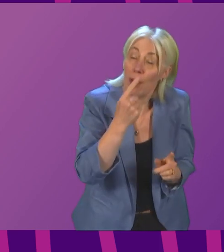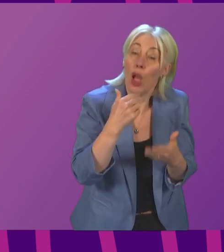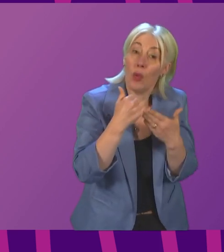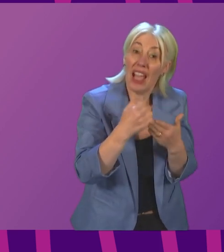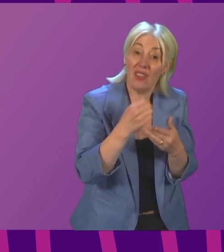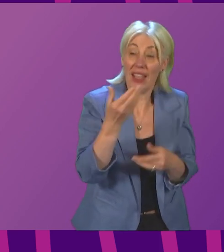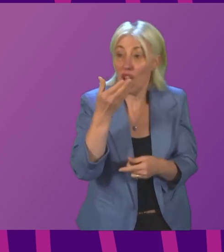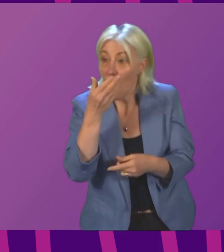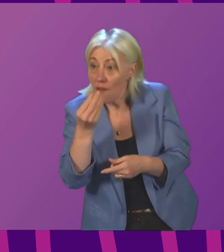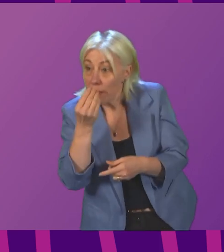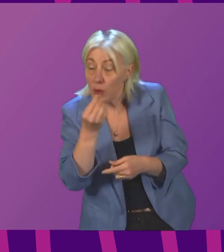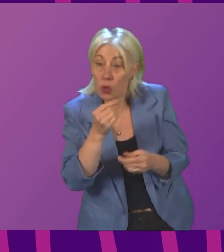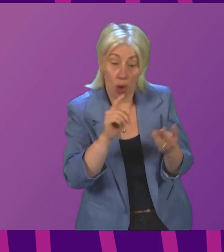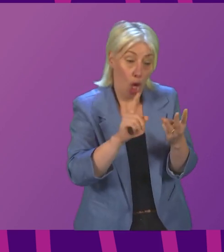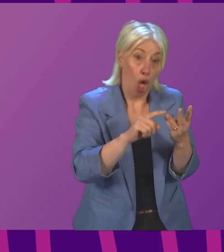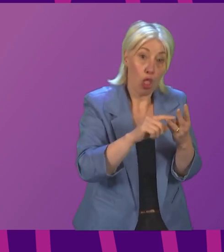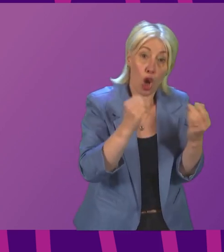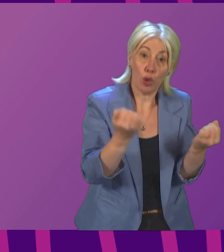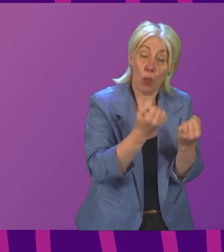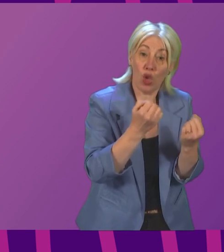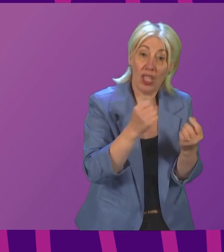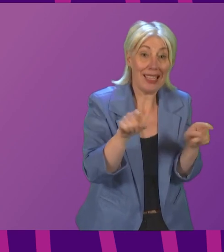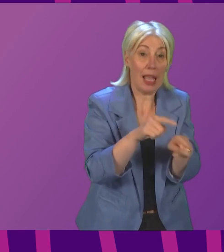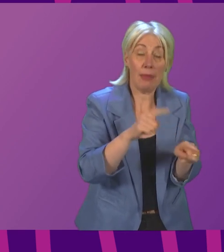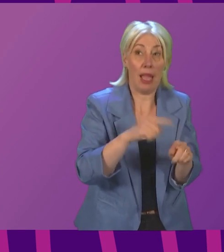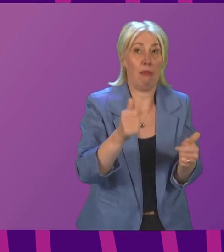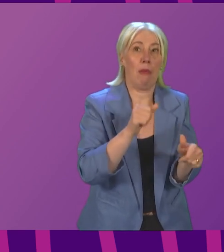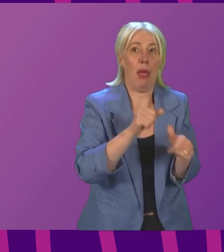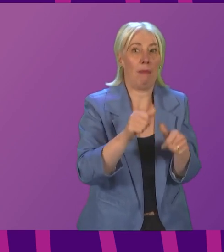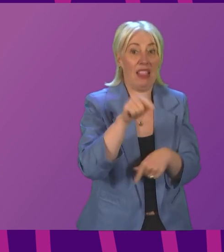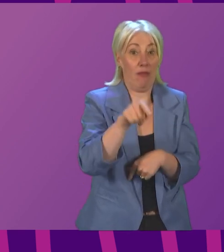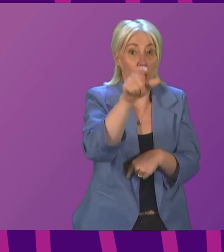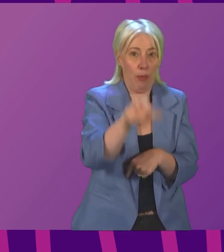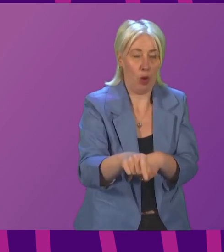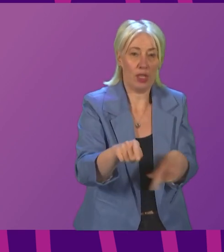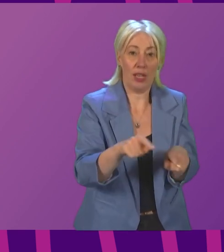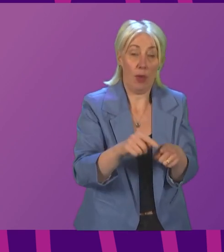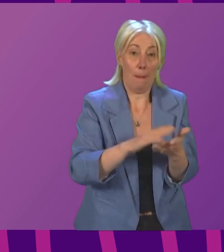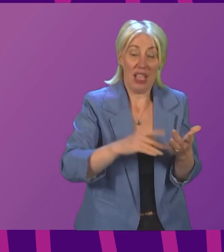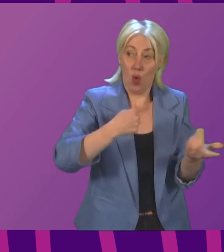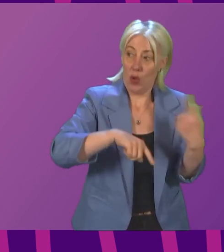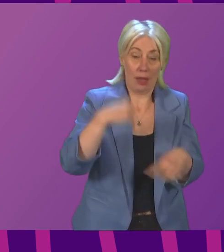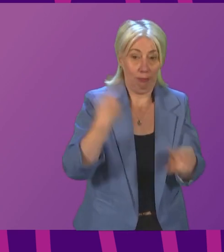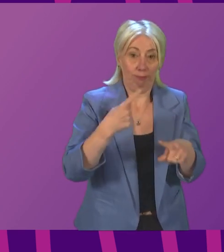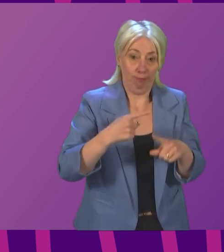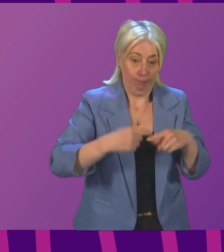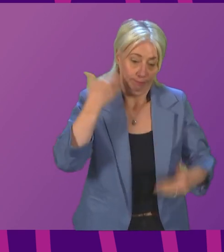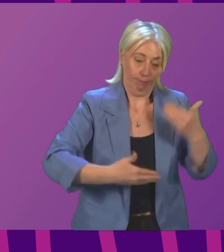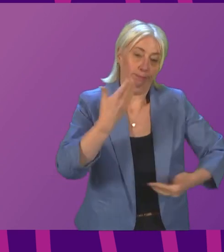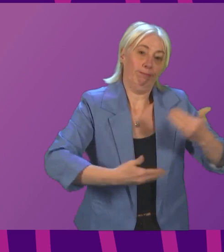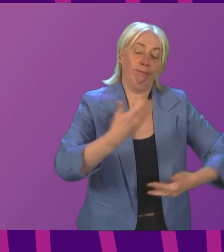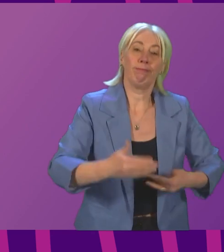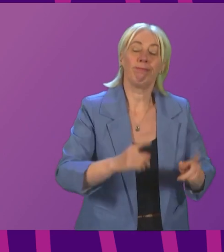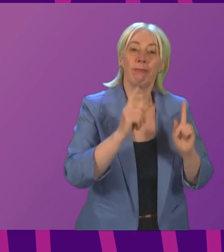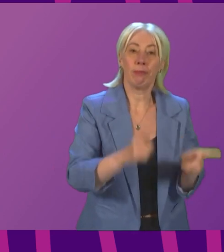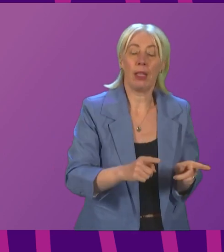flu vaccine and their booster at the same time. It is better for them. It also allows us to get through the programme even more quickly. And